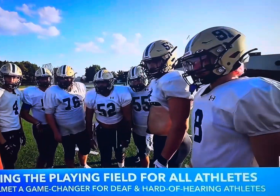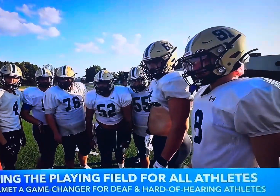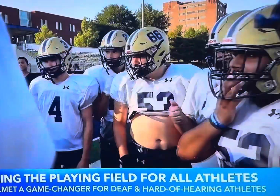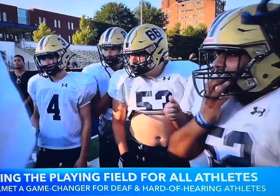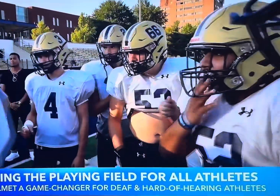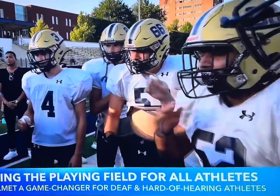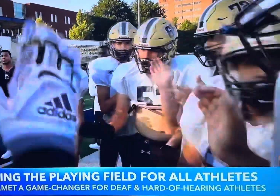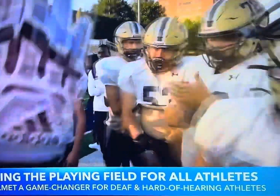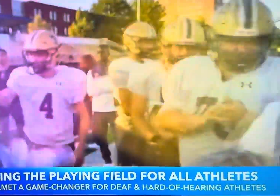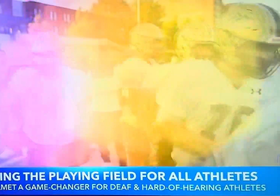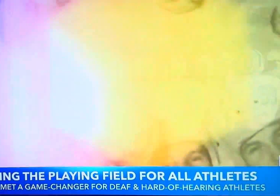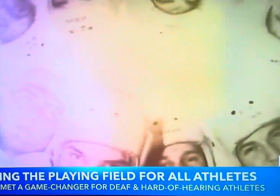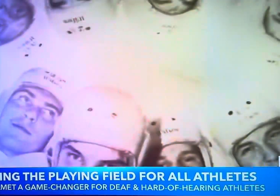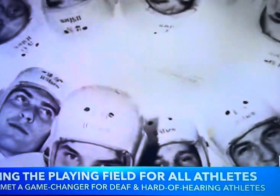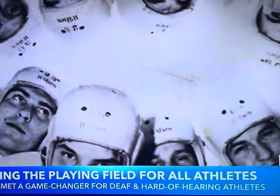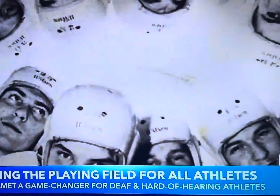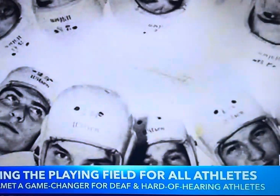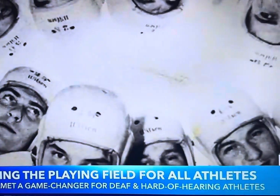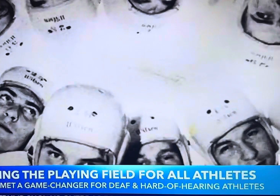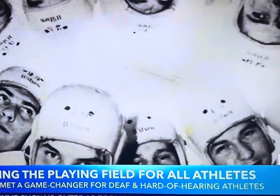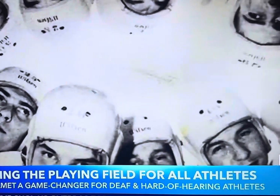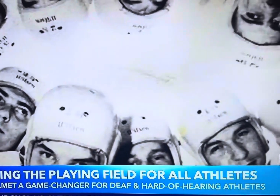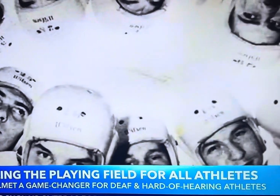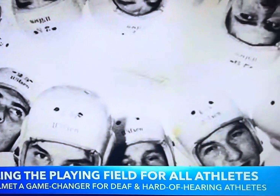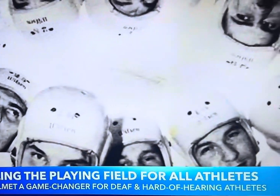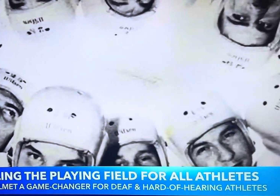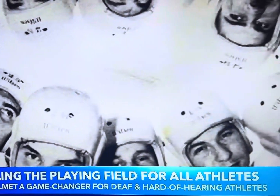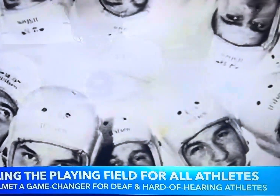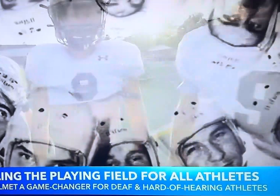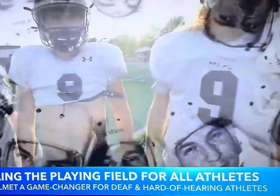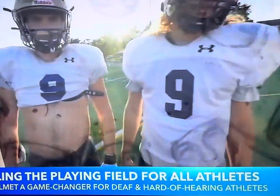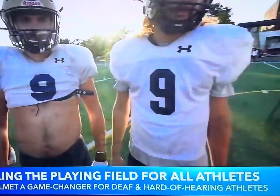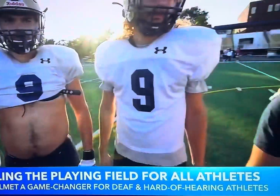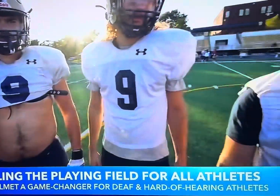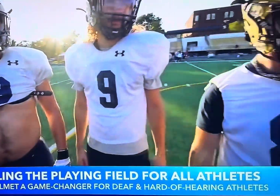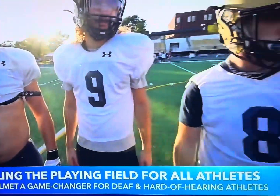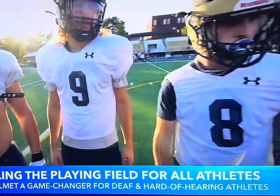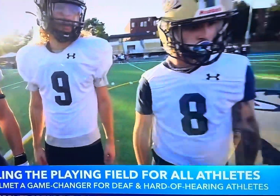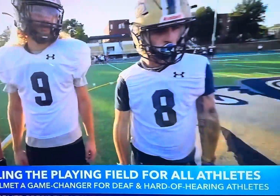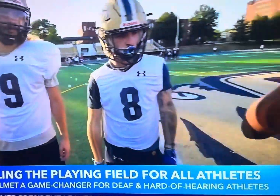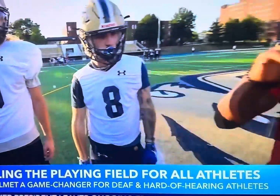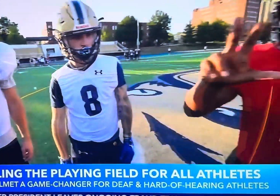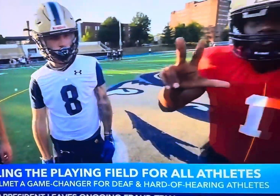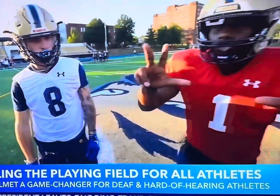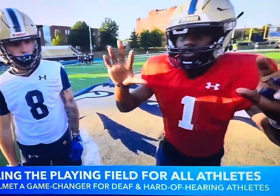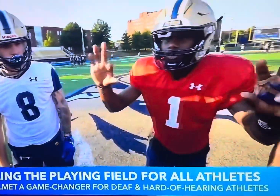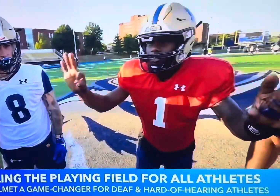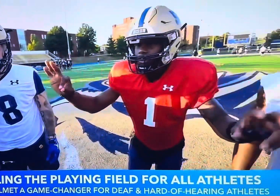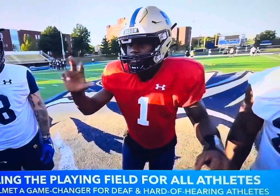football at every level, was invented at Gallaudet in 1894 to stop opposing teams from stealing play calls.